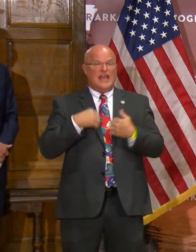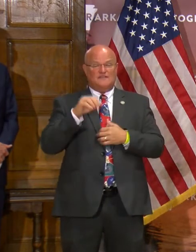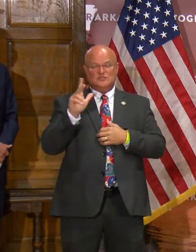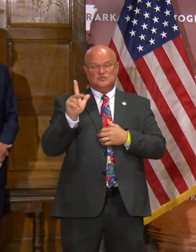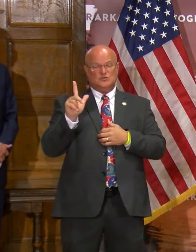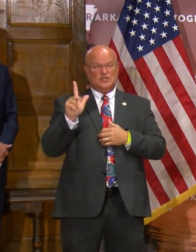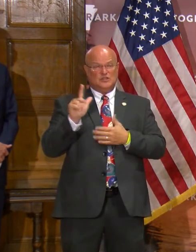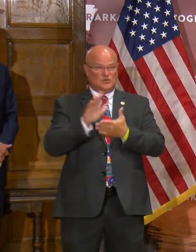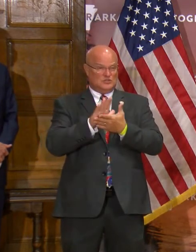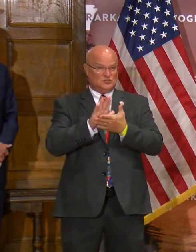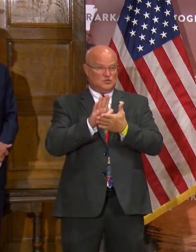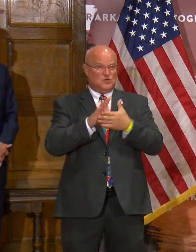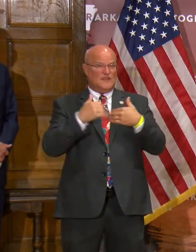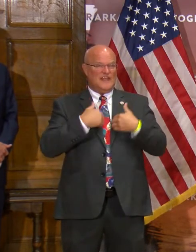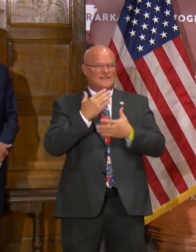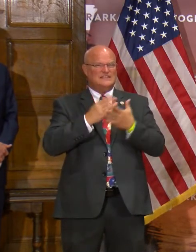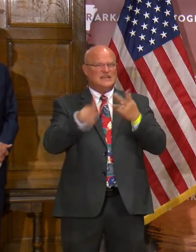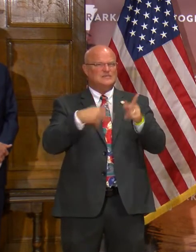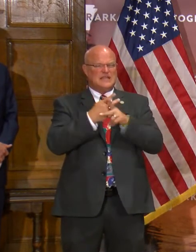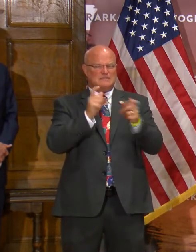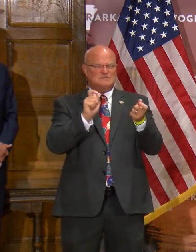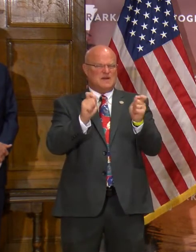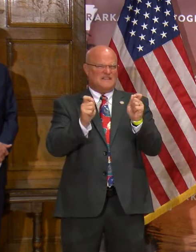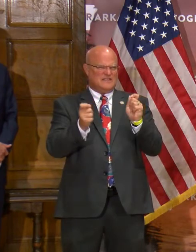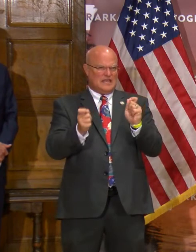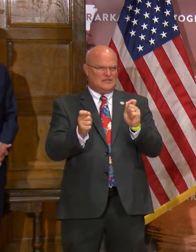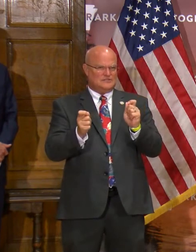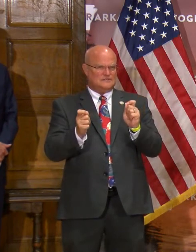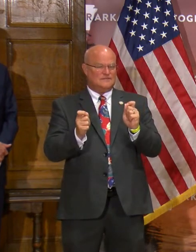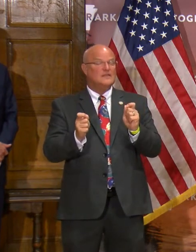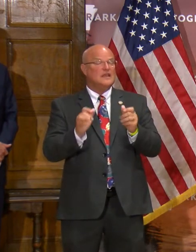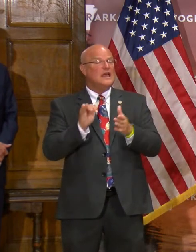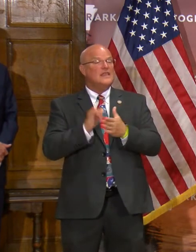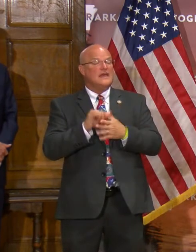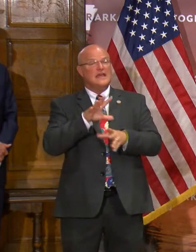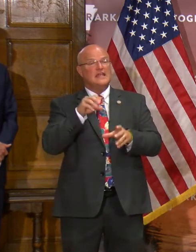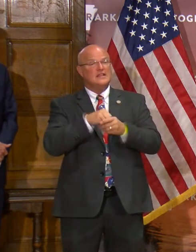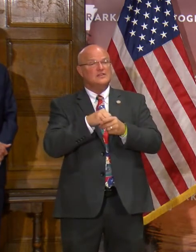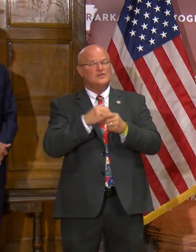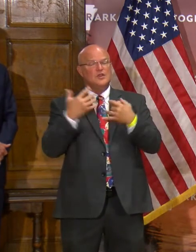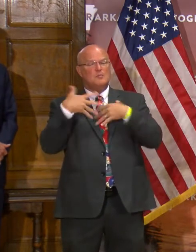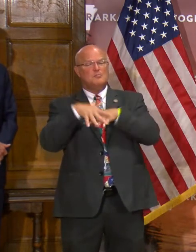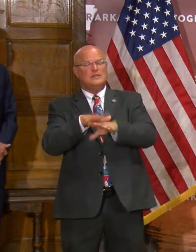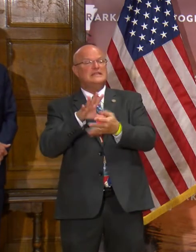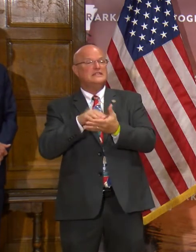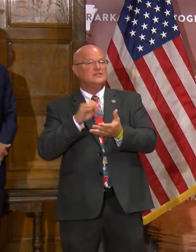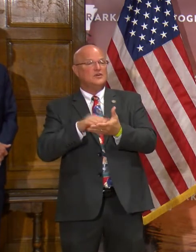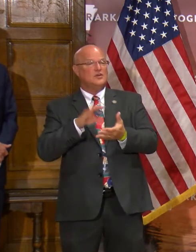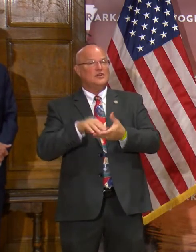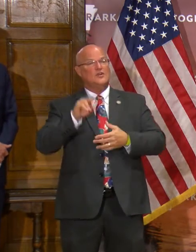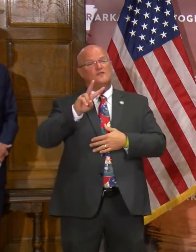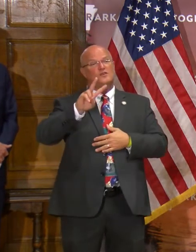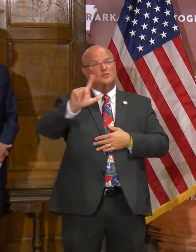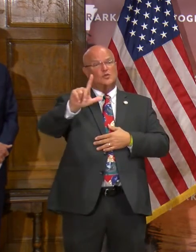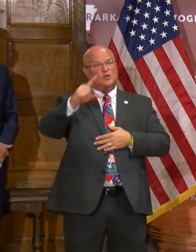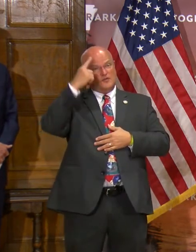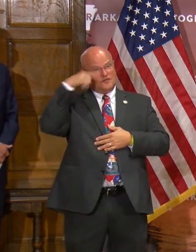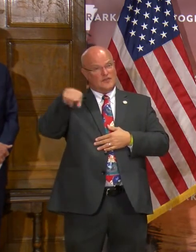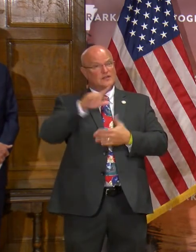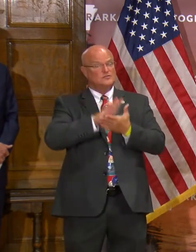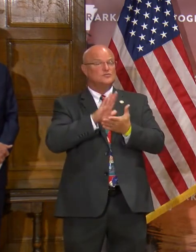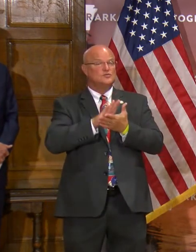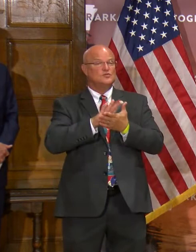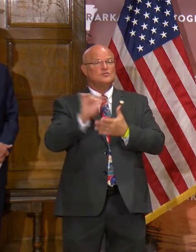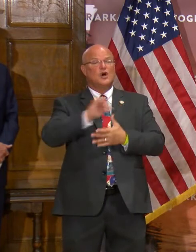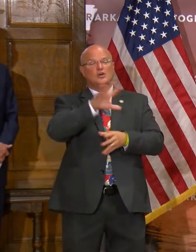23 schools that have some type of modification, which could include blended learning or virtual learning for their school. It could